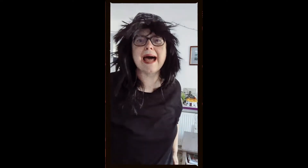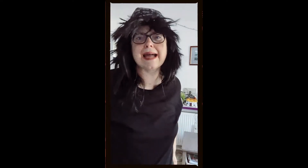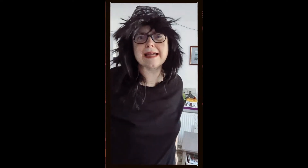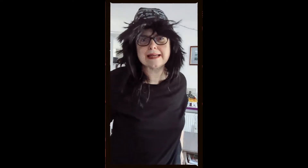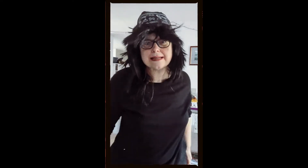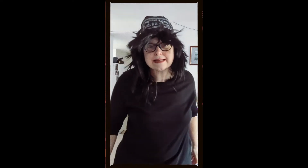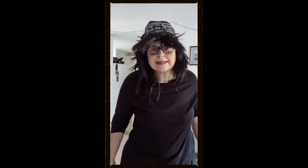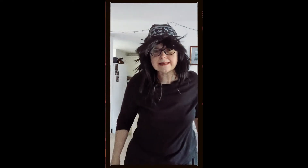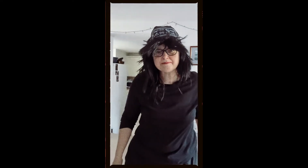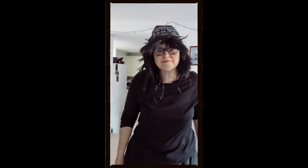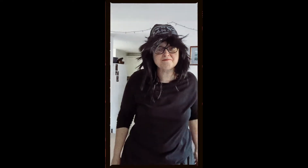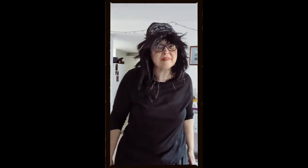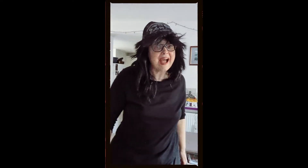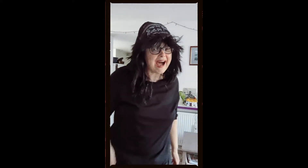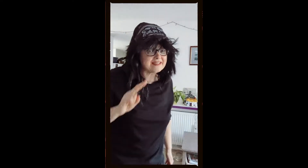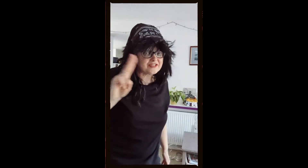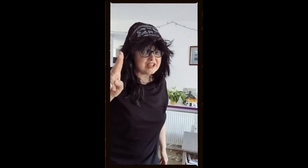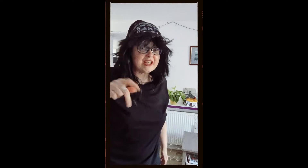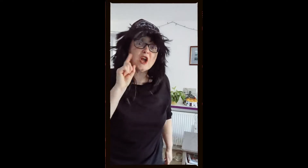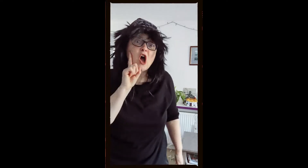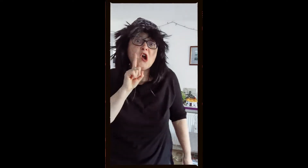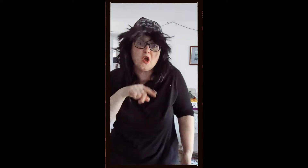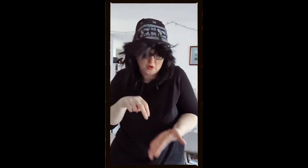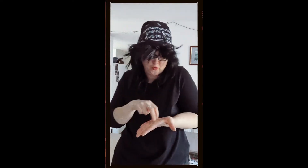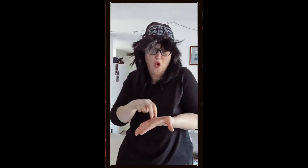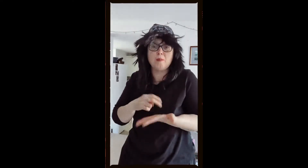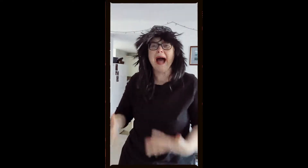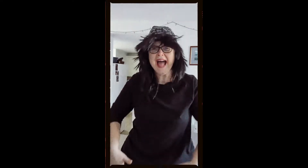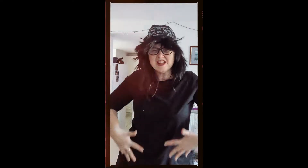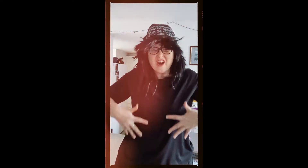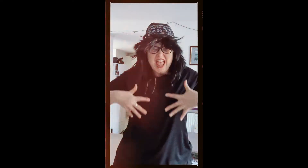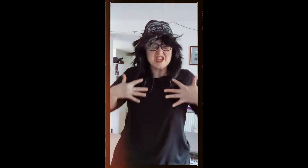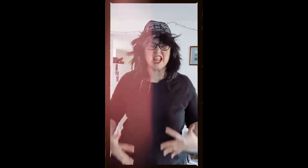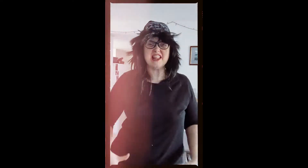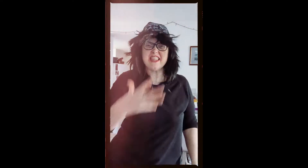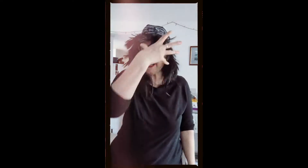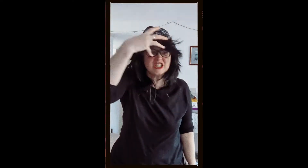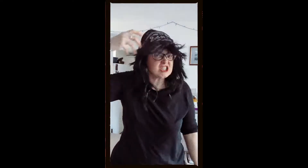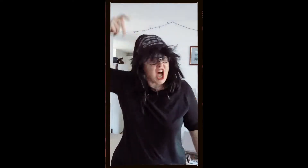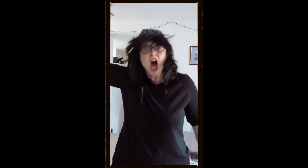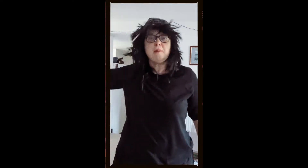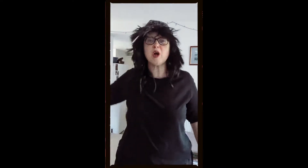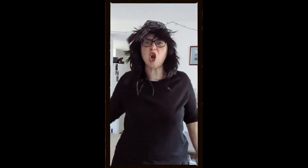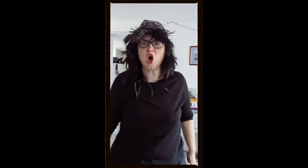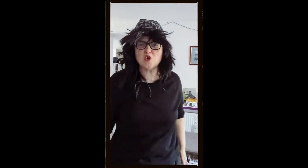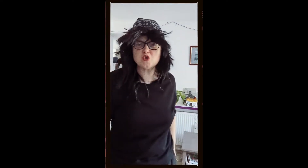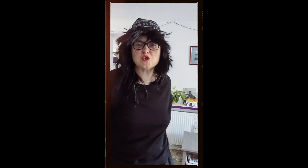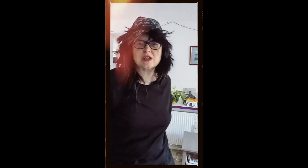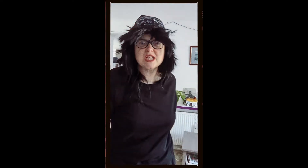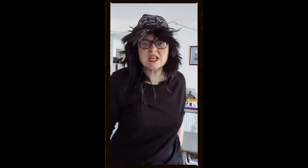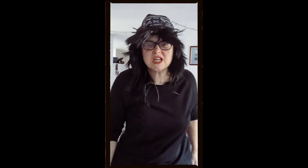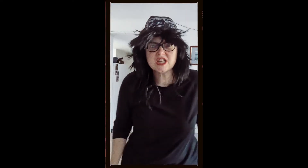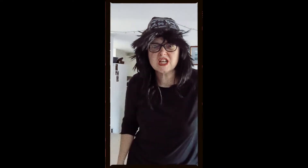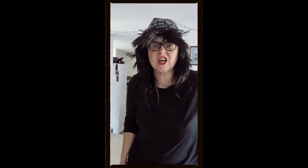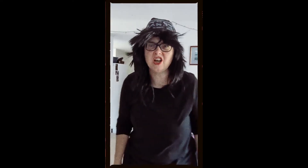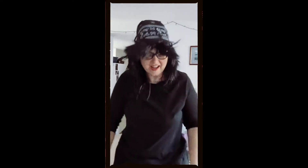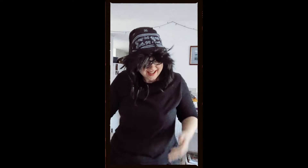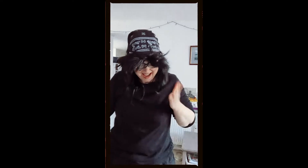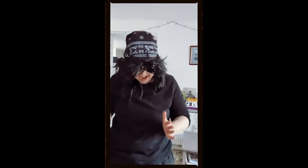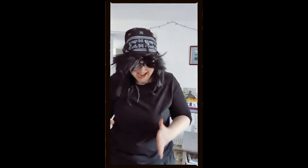I see the girls, the widest in their summer clothes I